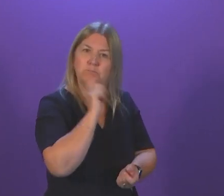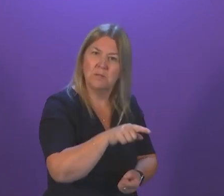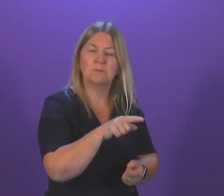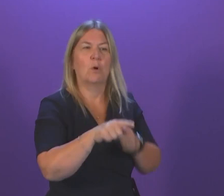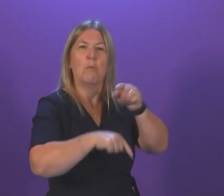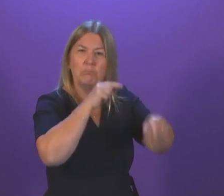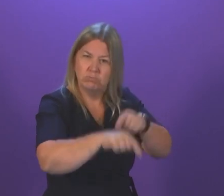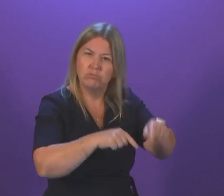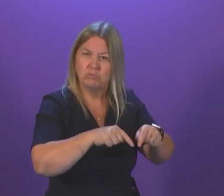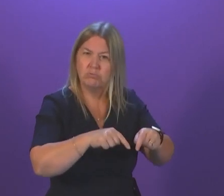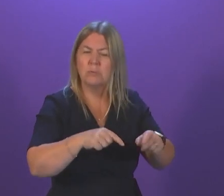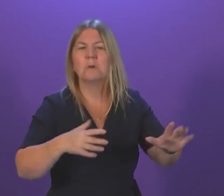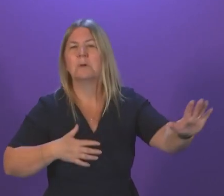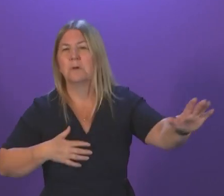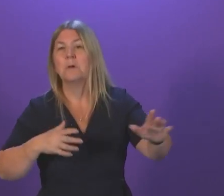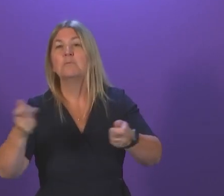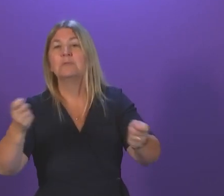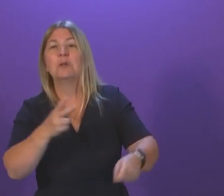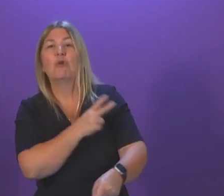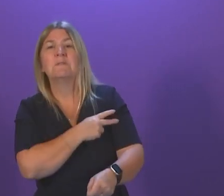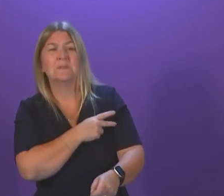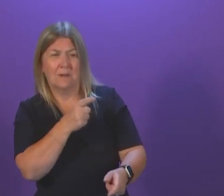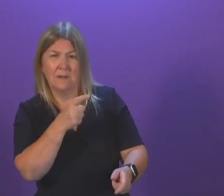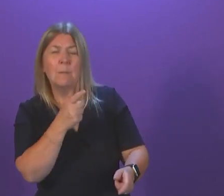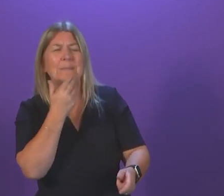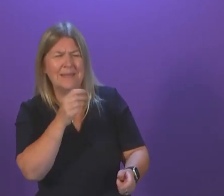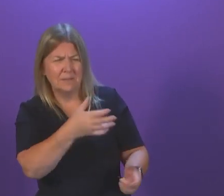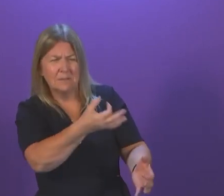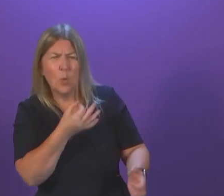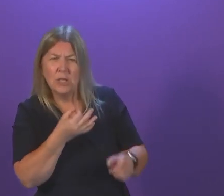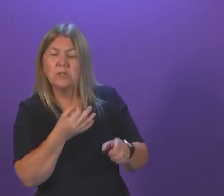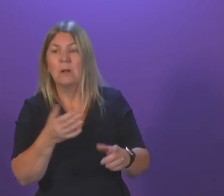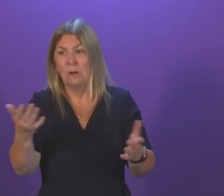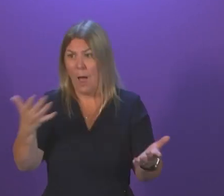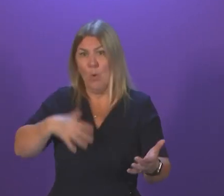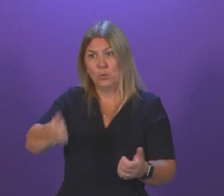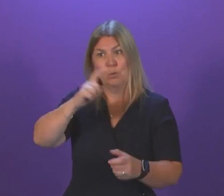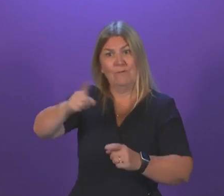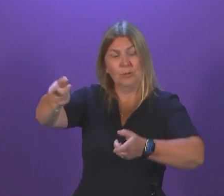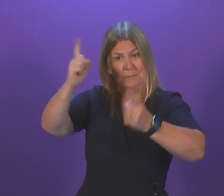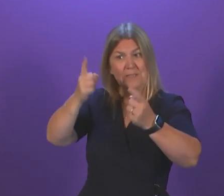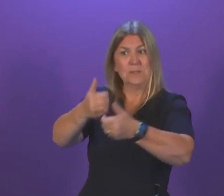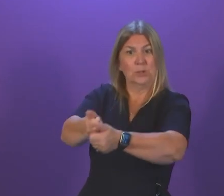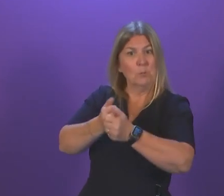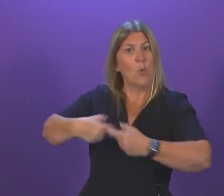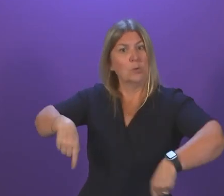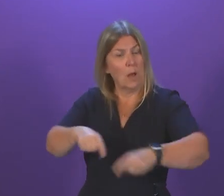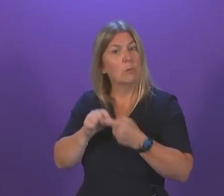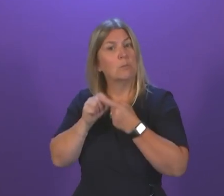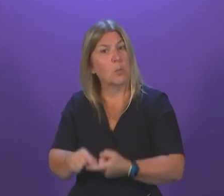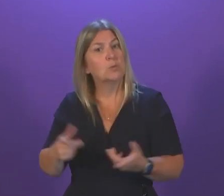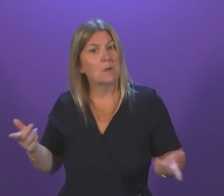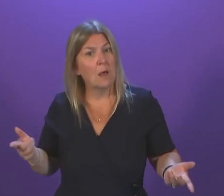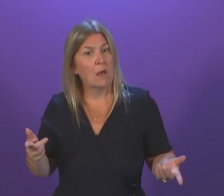The question is, will you back these proposals and let's send these workers a message? We've got your backs. First Minister.